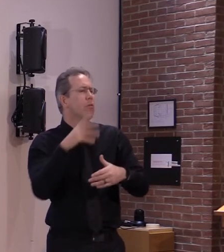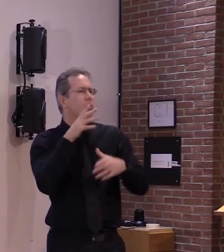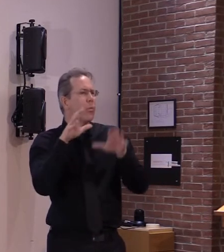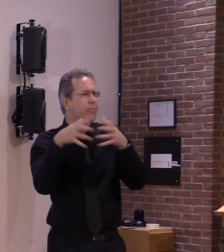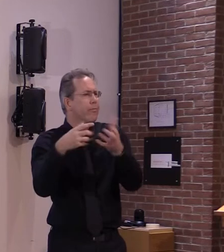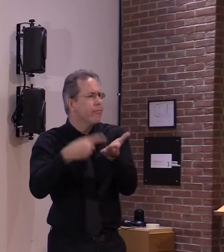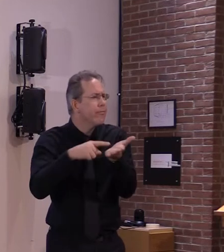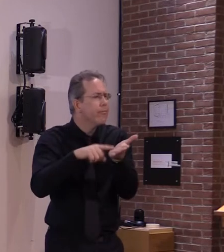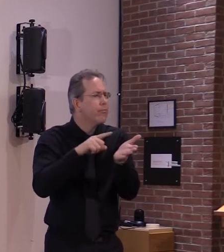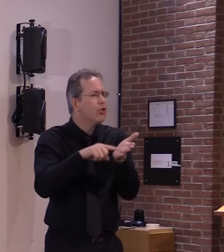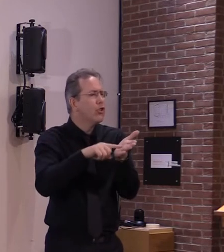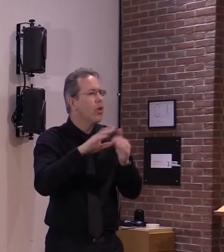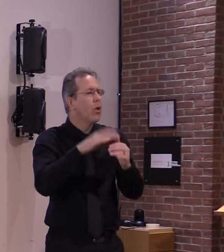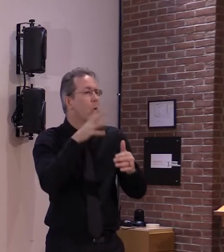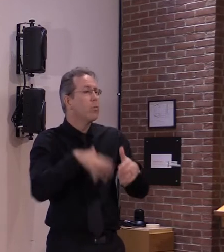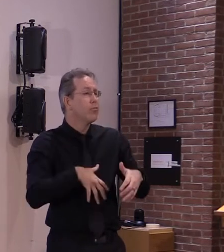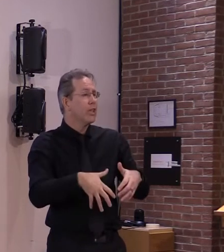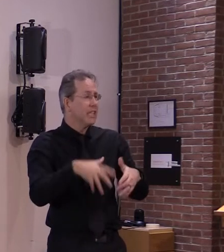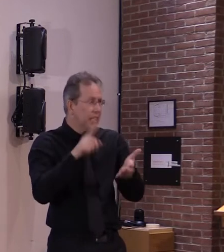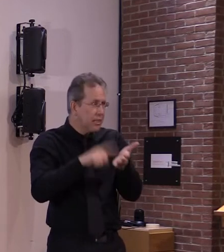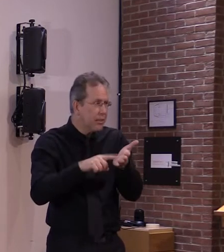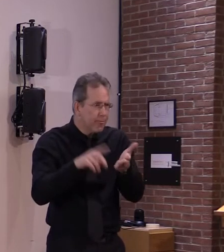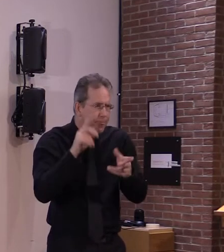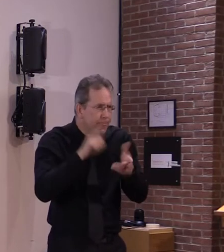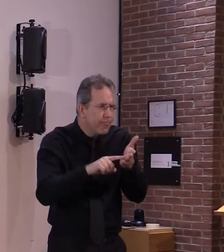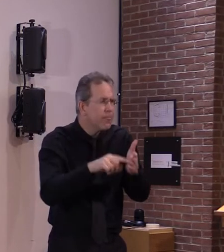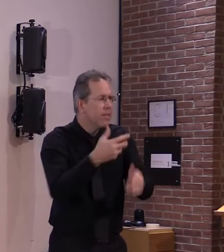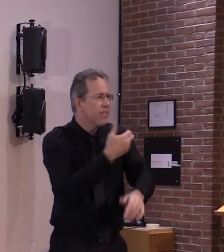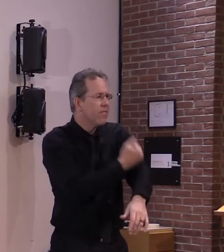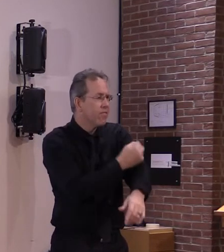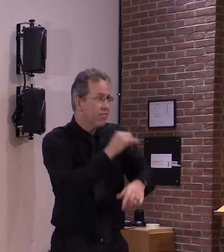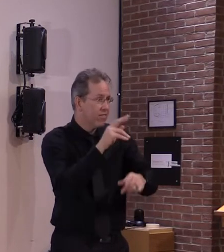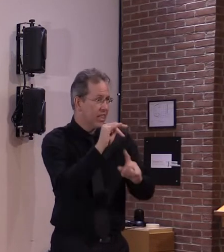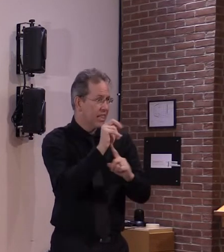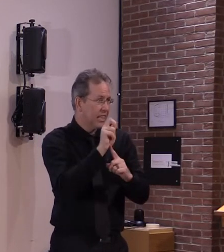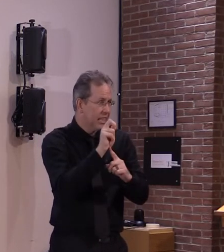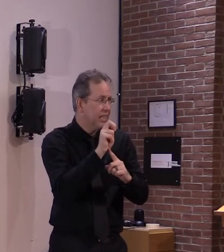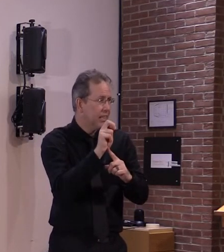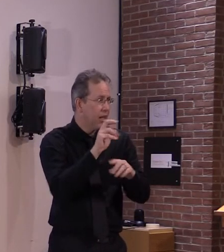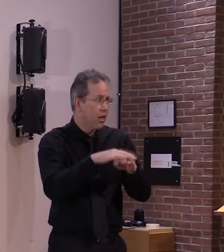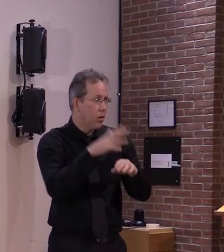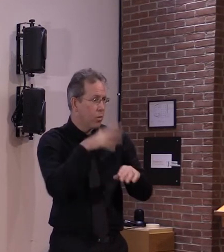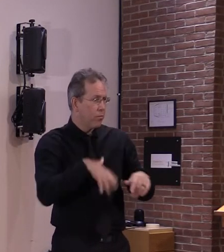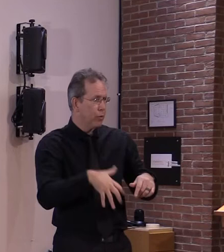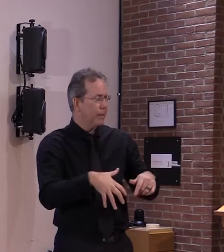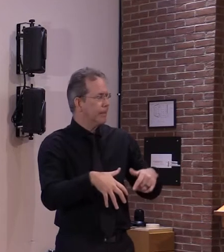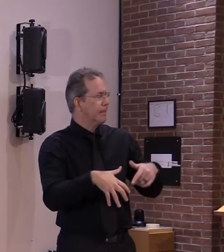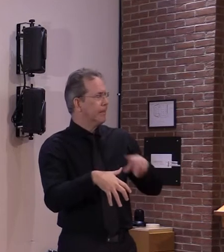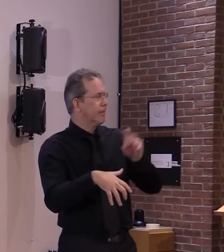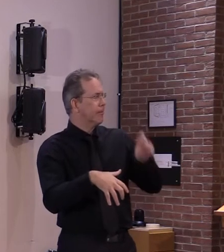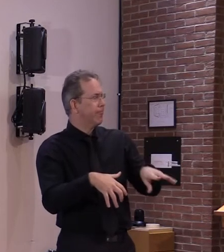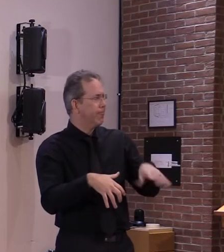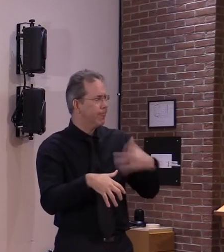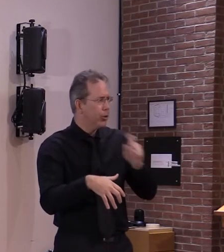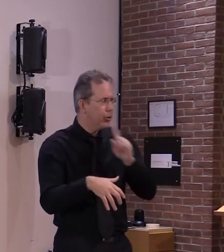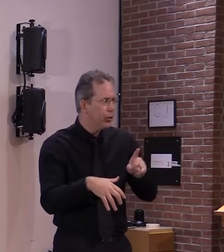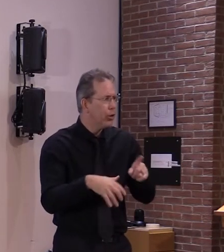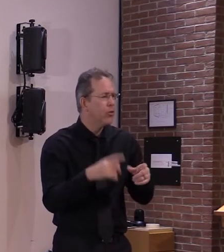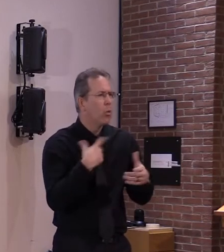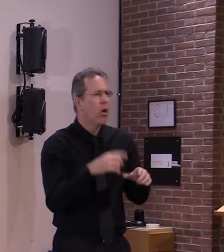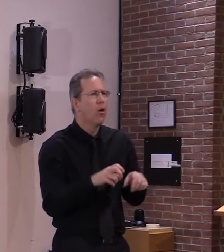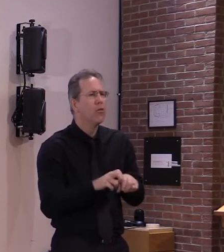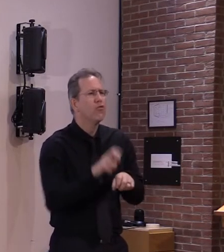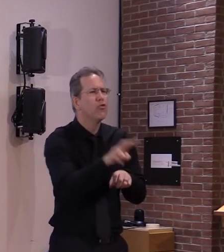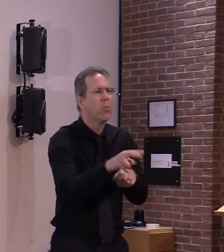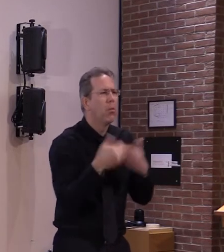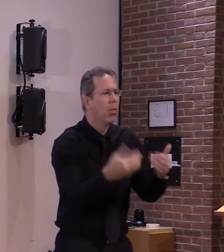who are pregnant who would like to receive it after a decision-making process with their own obstetrician so that